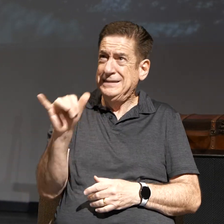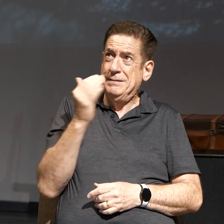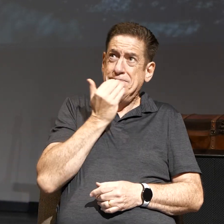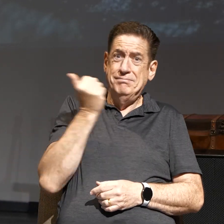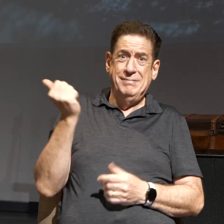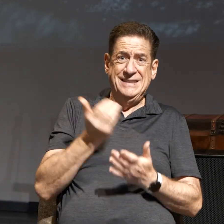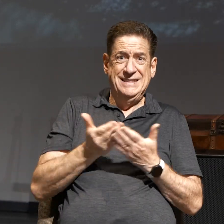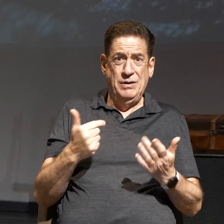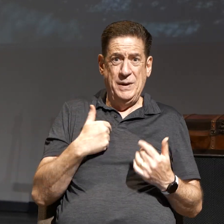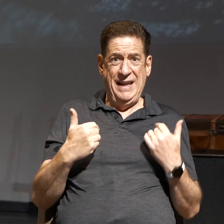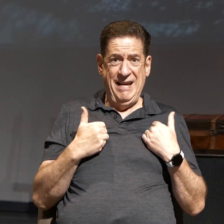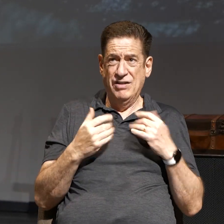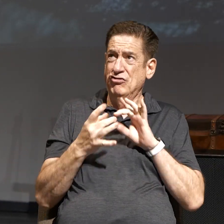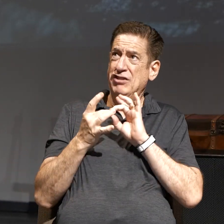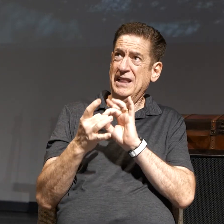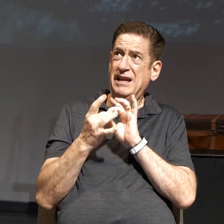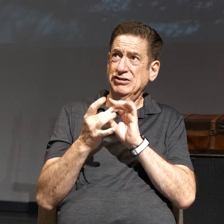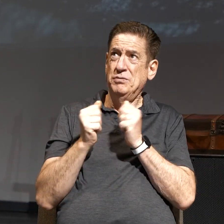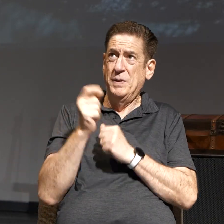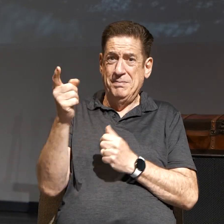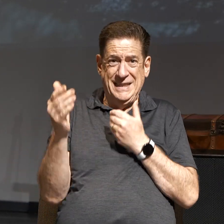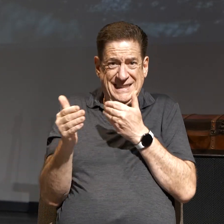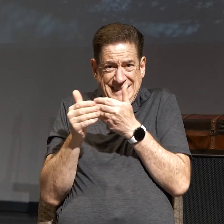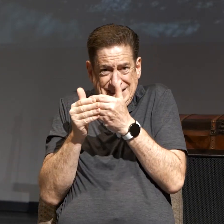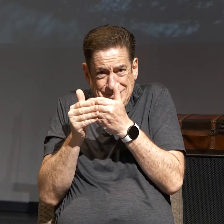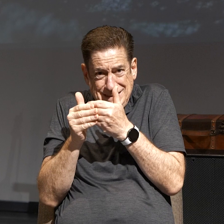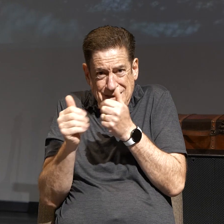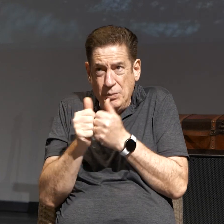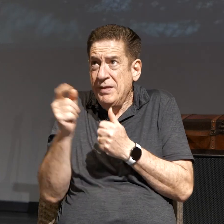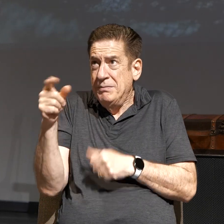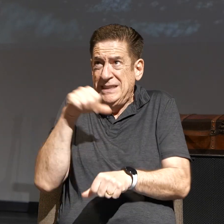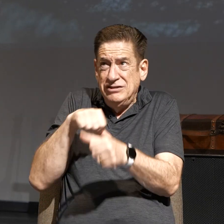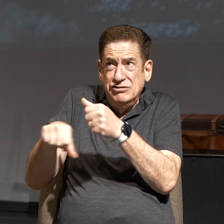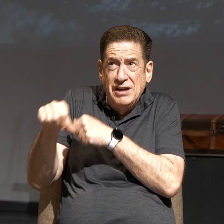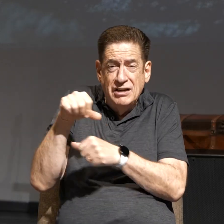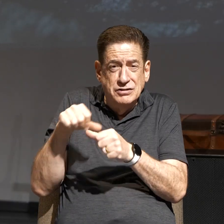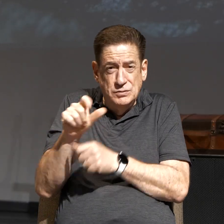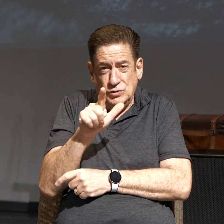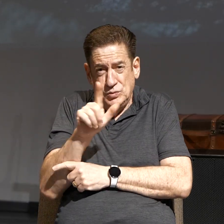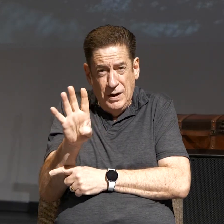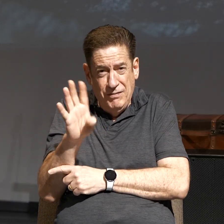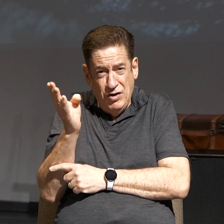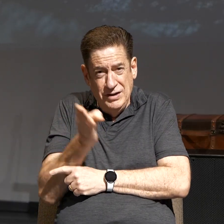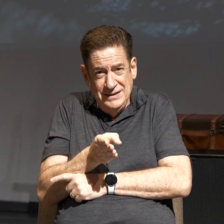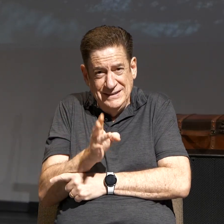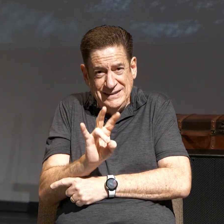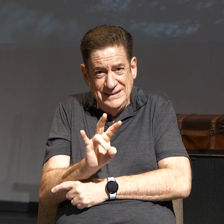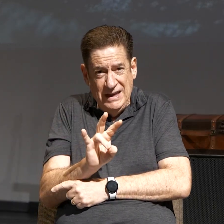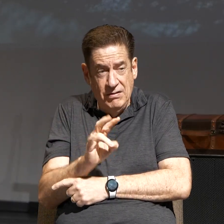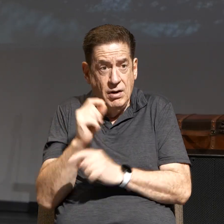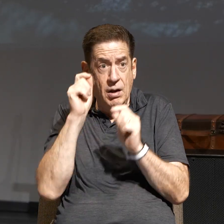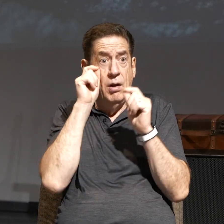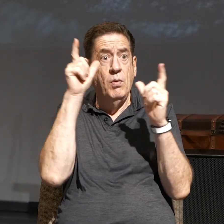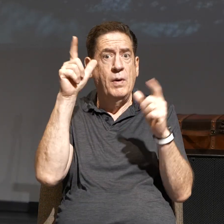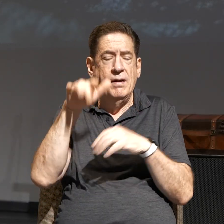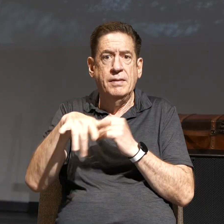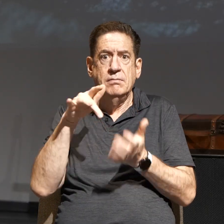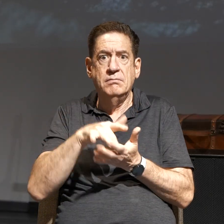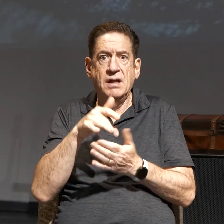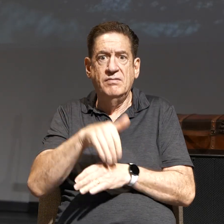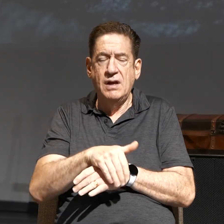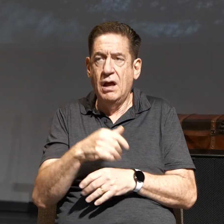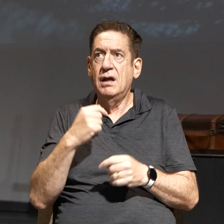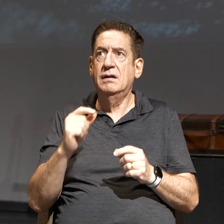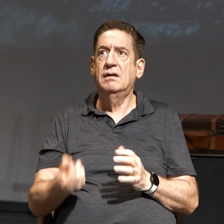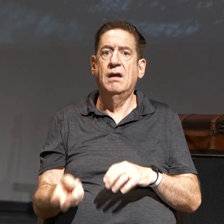is relationship with Him, intimacy with Him, interaction with Him 24-7. I wake up in the middle of the night. I get up